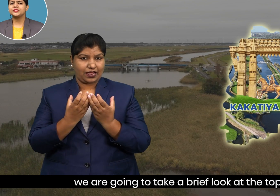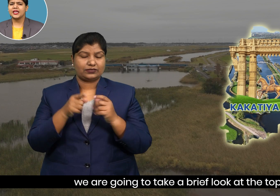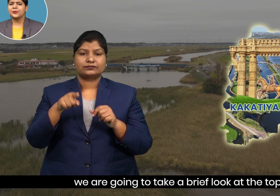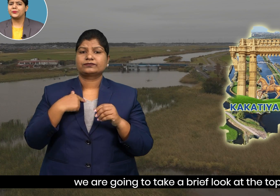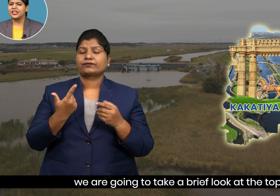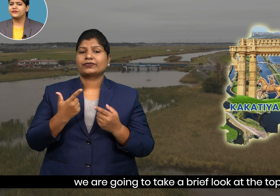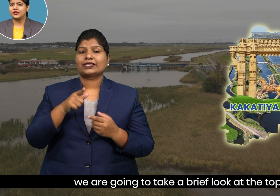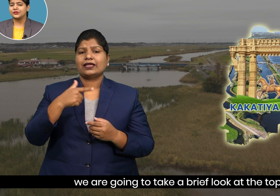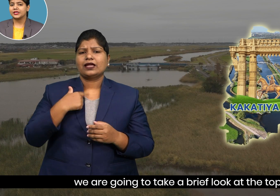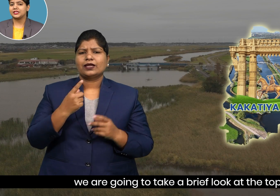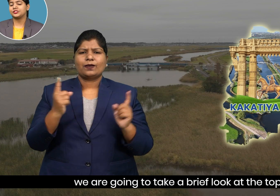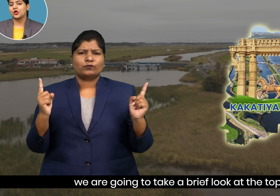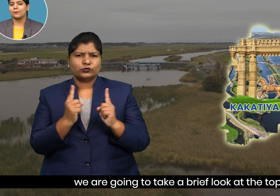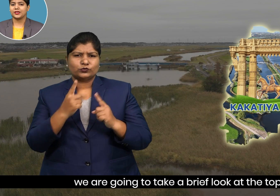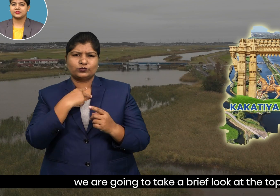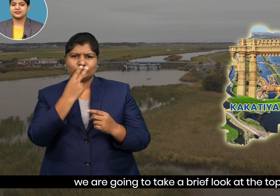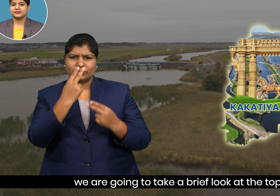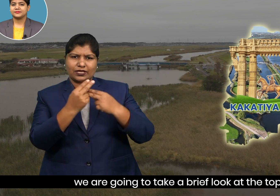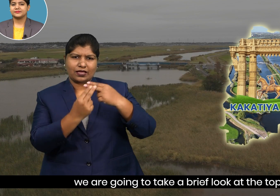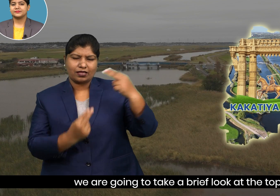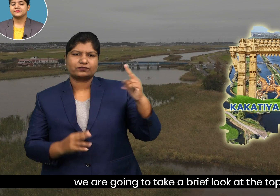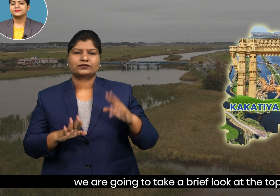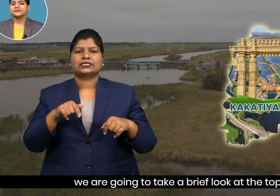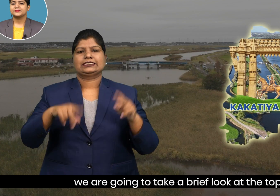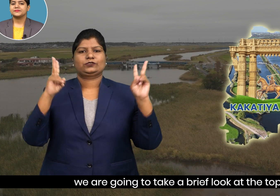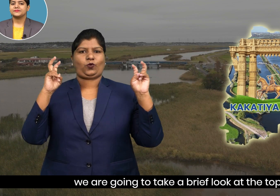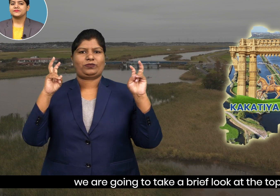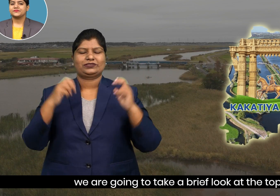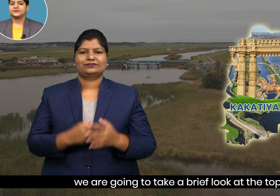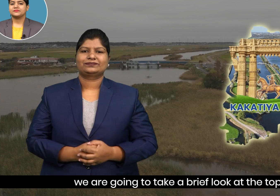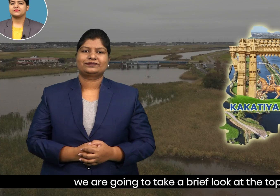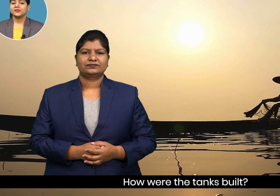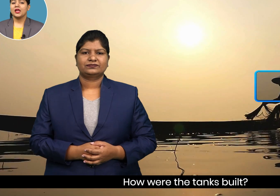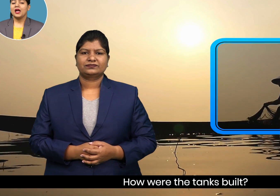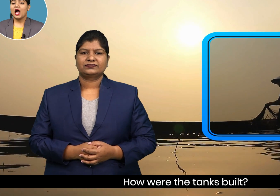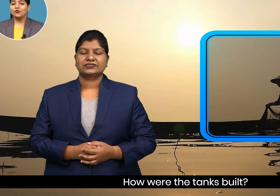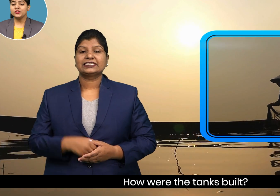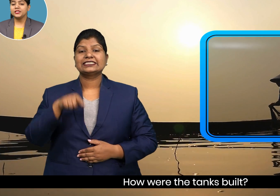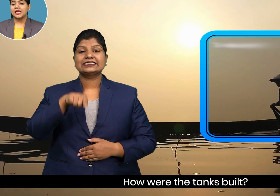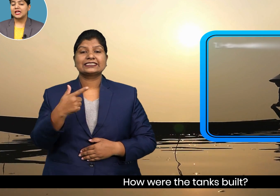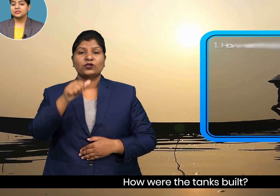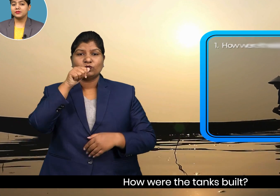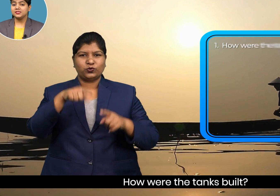take a brief look at the topics how were the tanks built